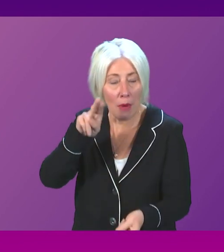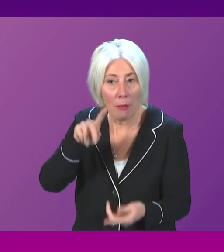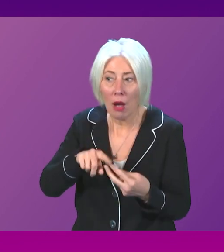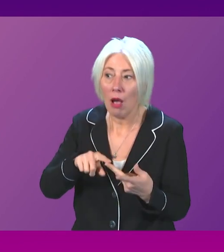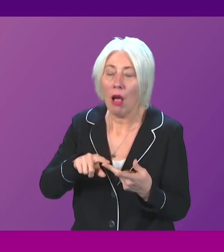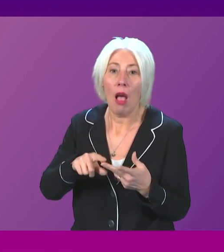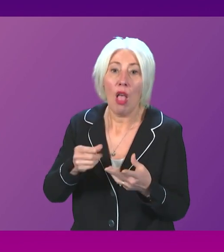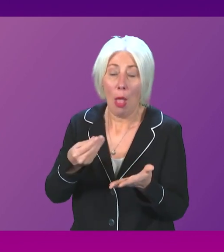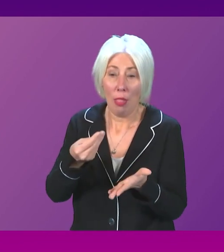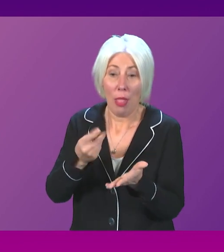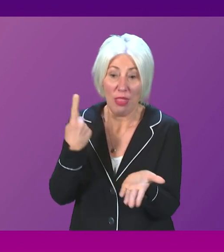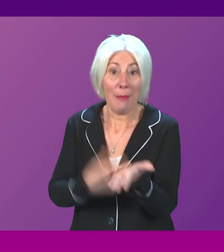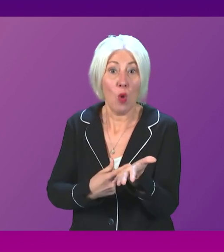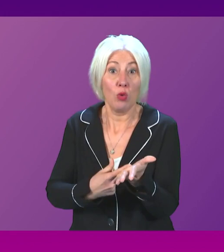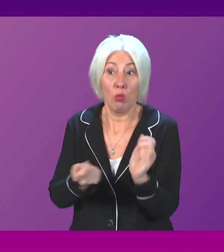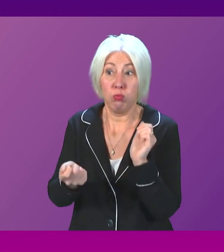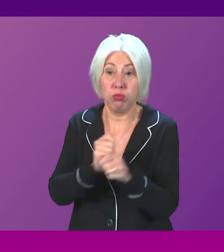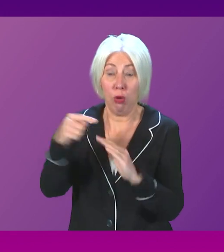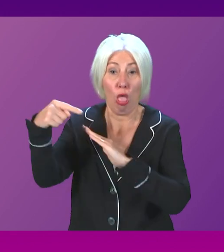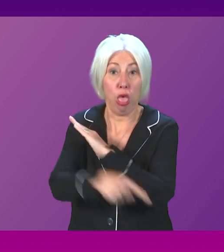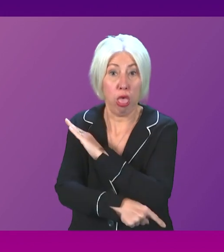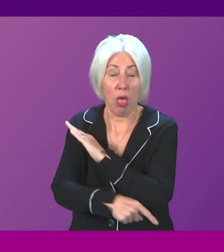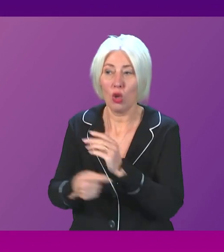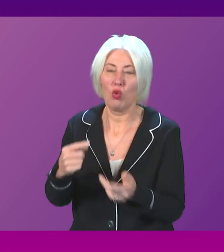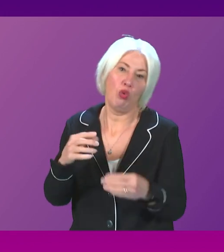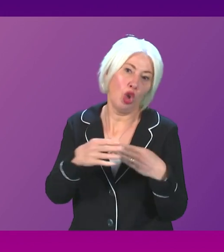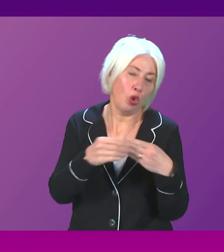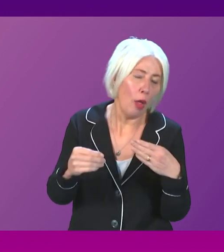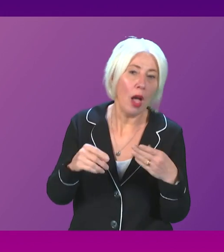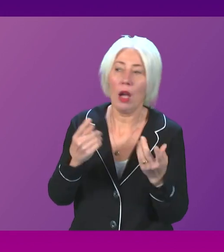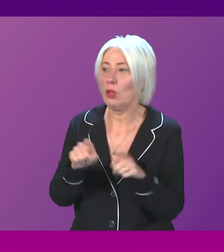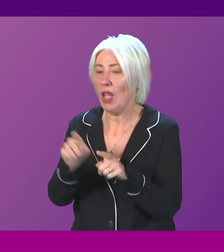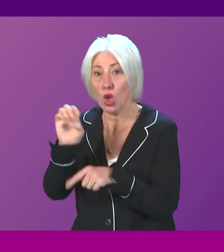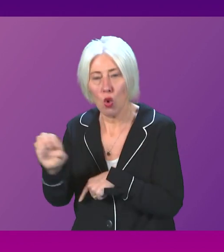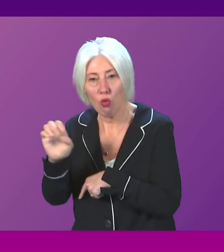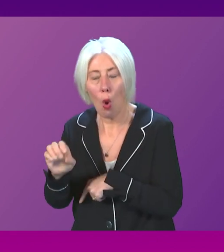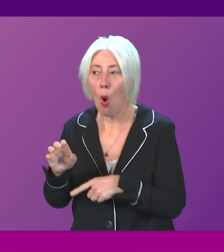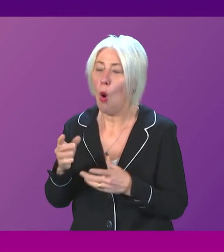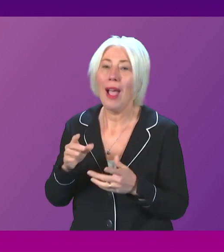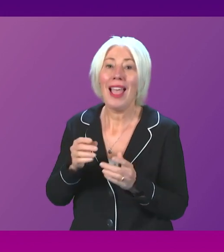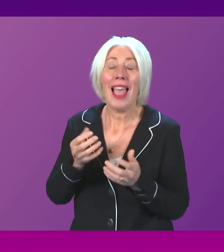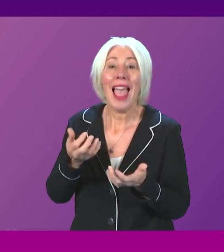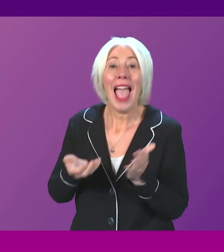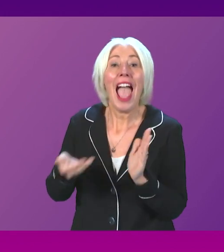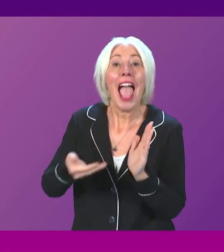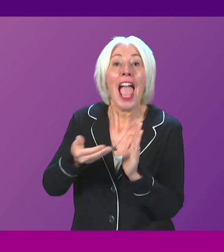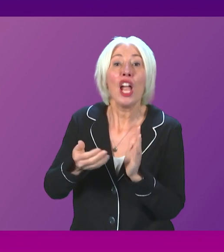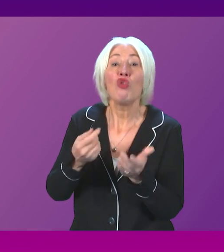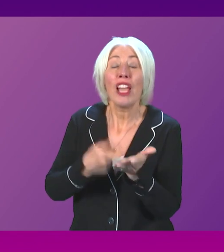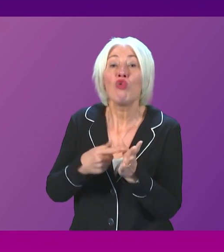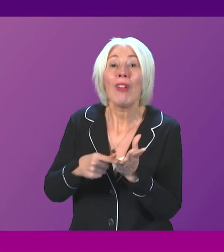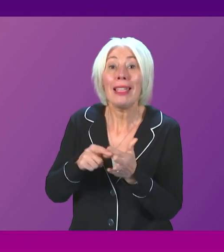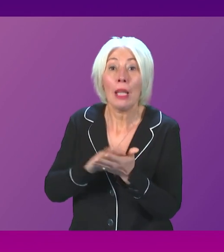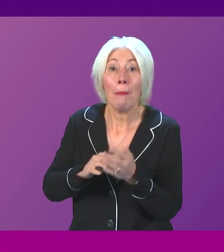dollar and the euro, so every import, including food, becomes even more costly. Spiralling interest rates will increase credit card and mortgage